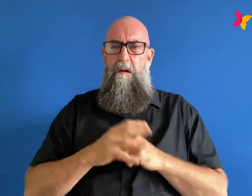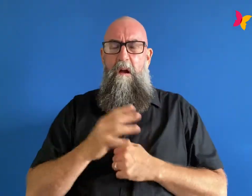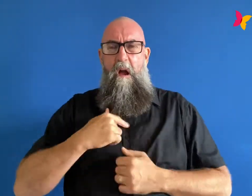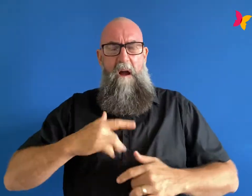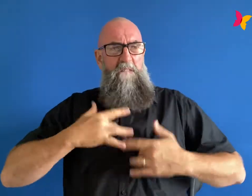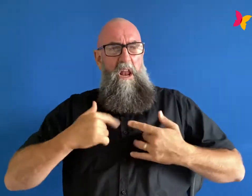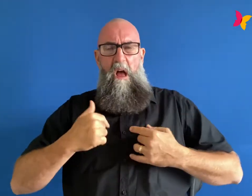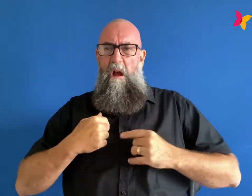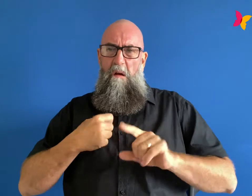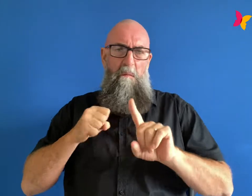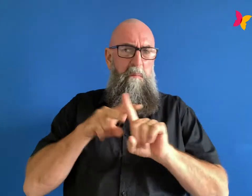feel like a fraud